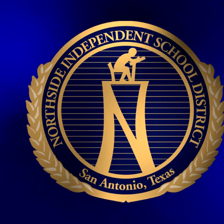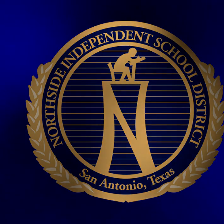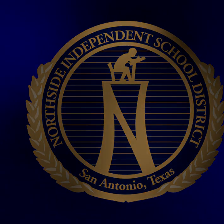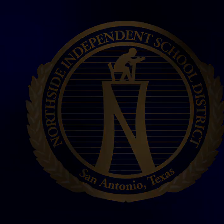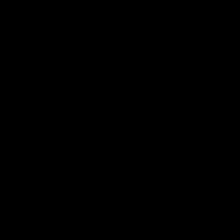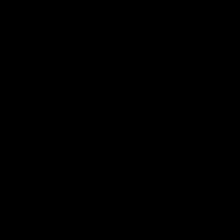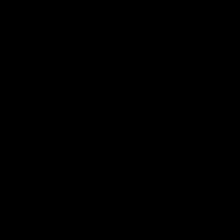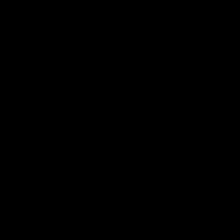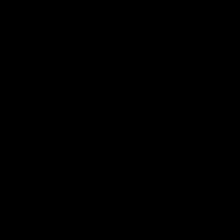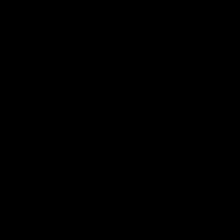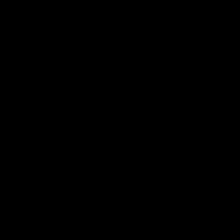we're what collections disposition mischangible,... So